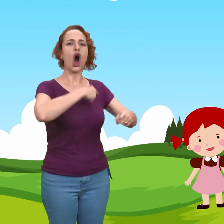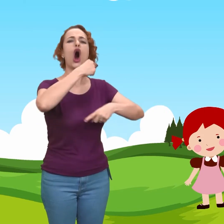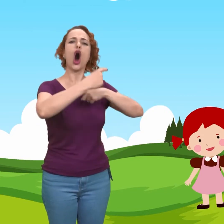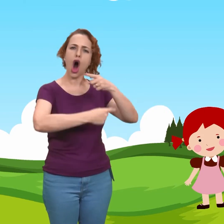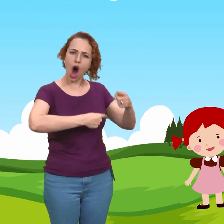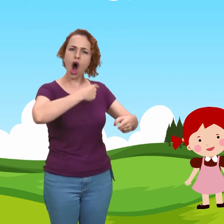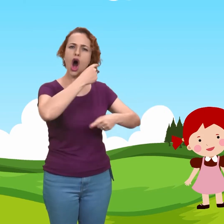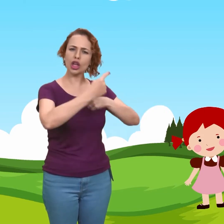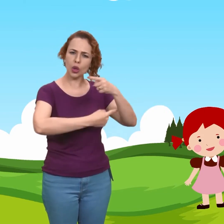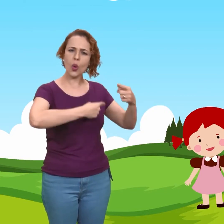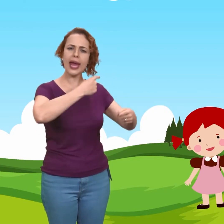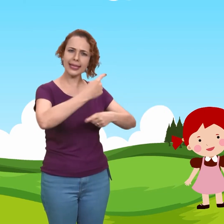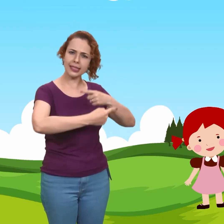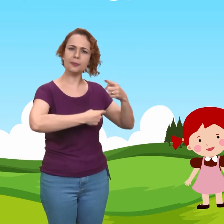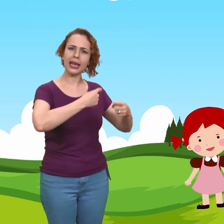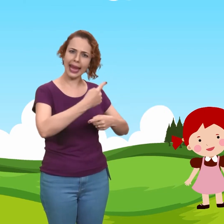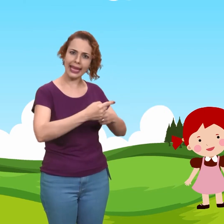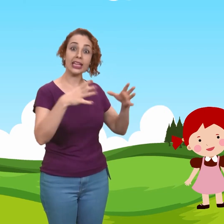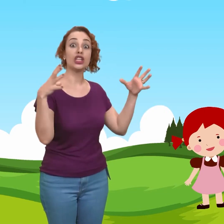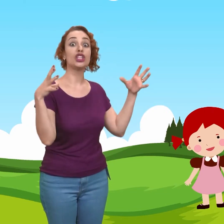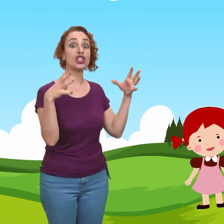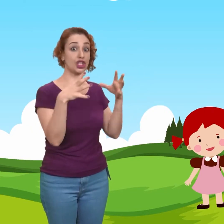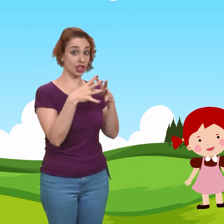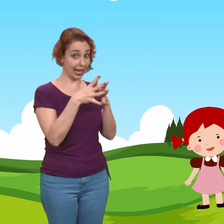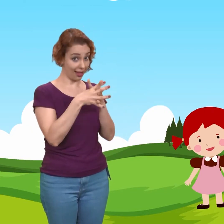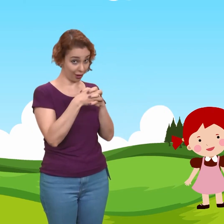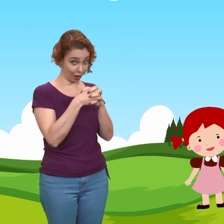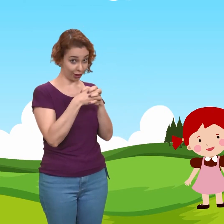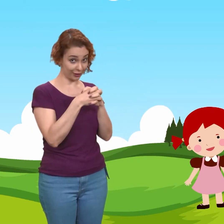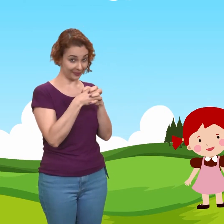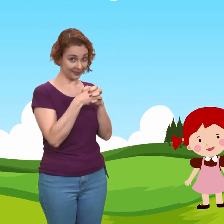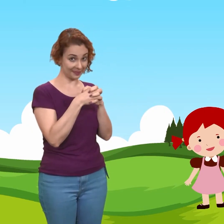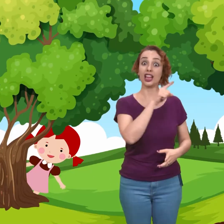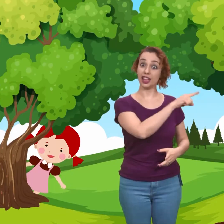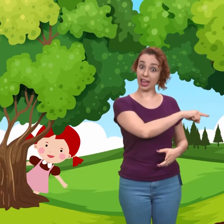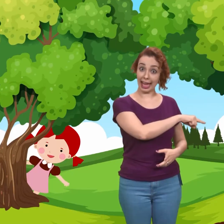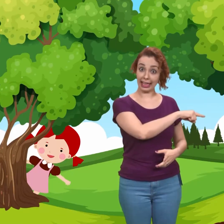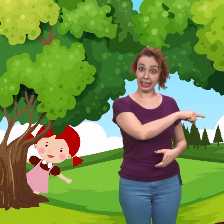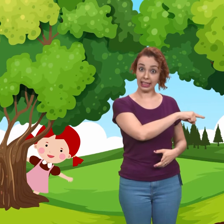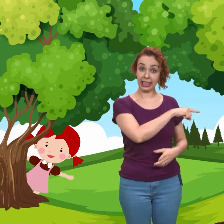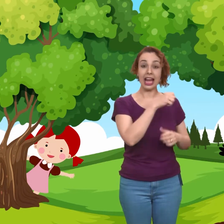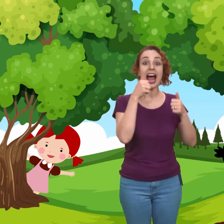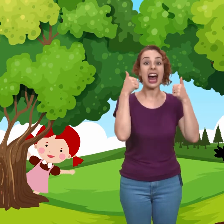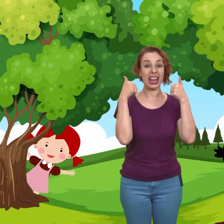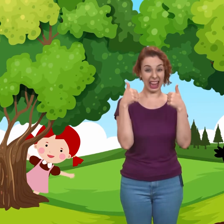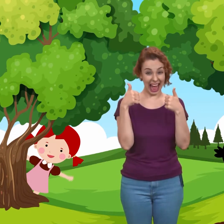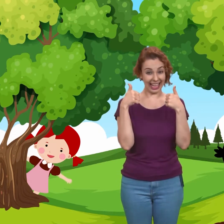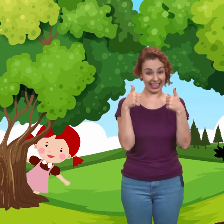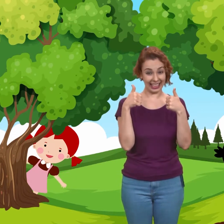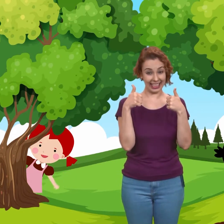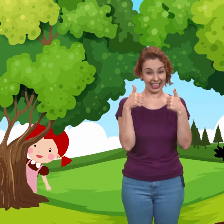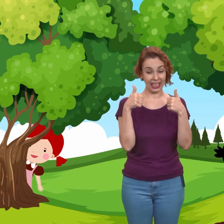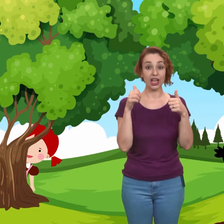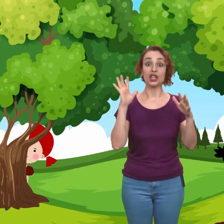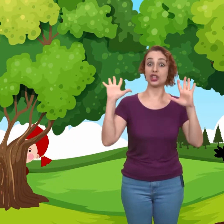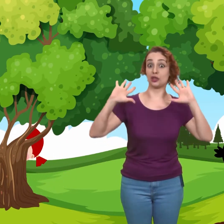Always play together. They like to